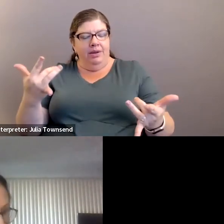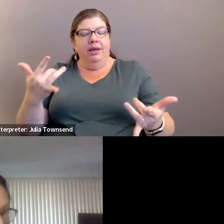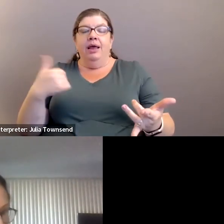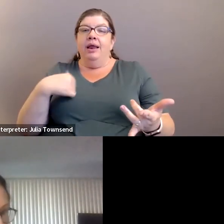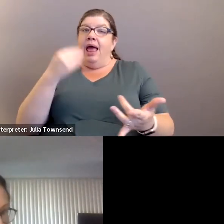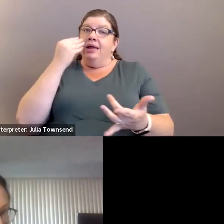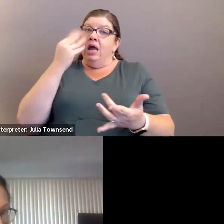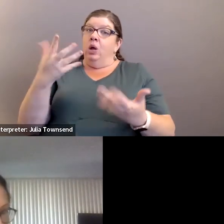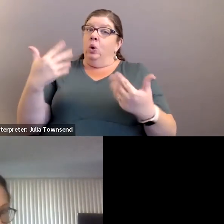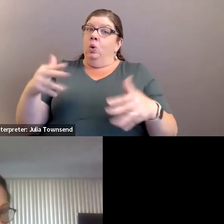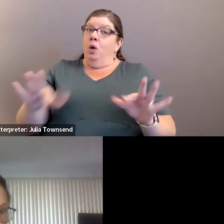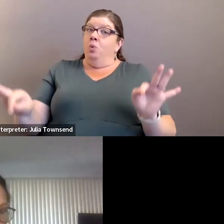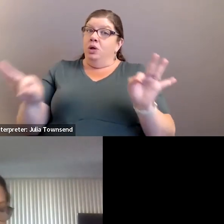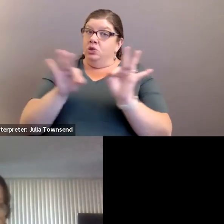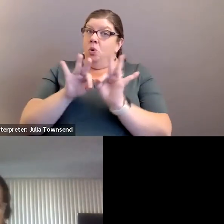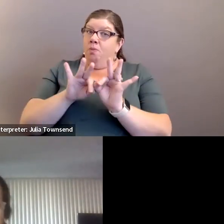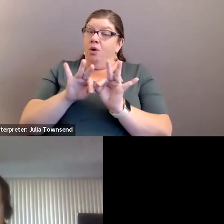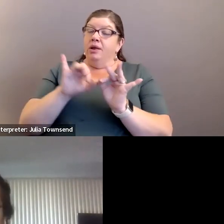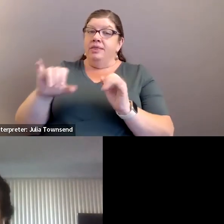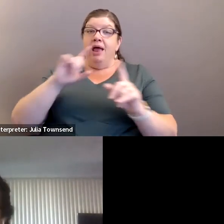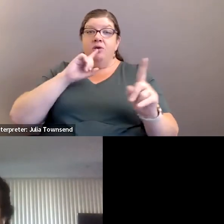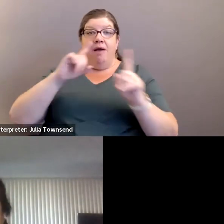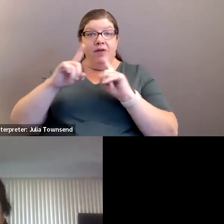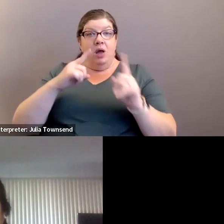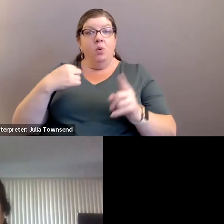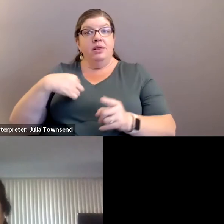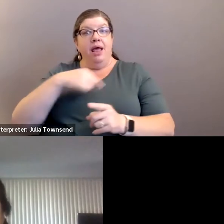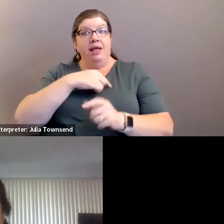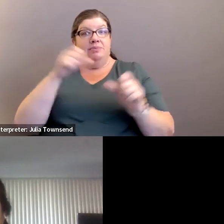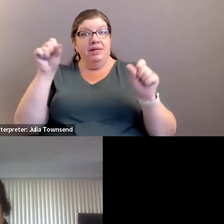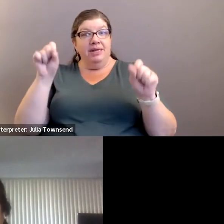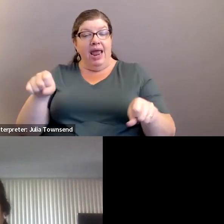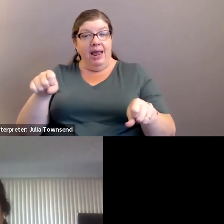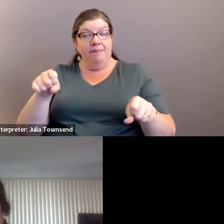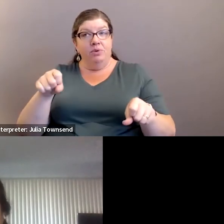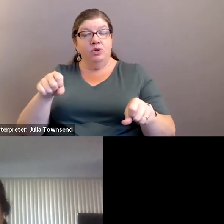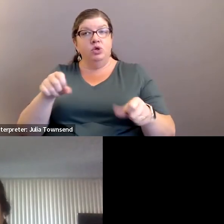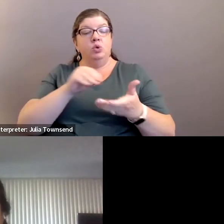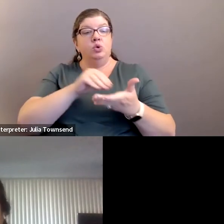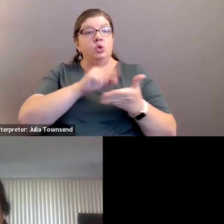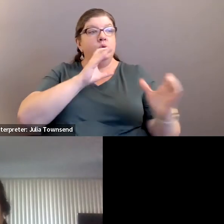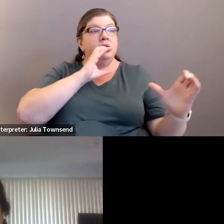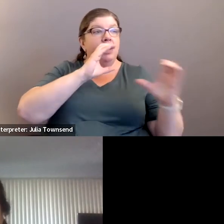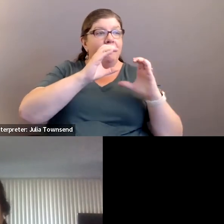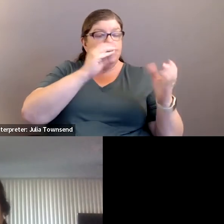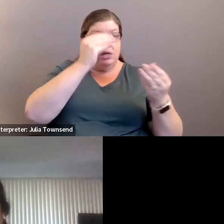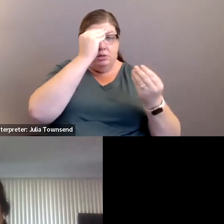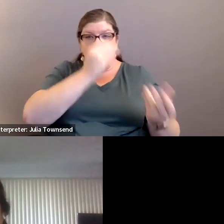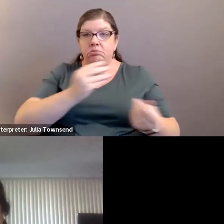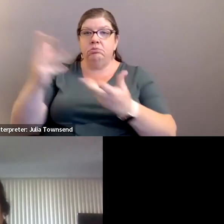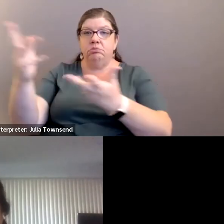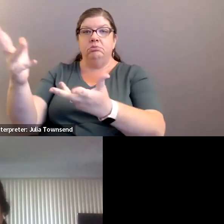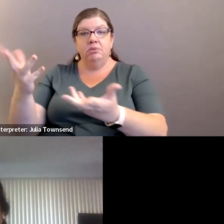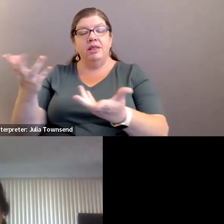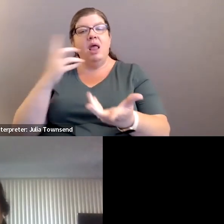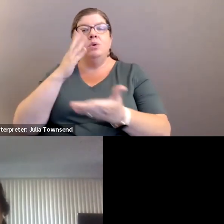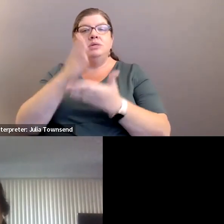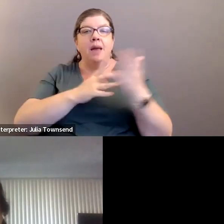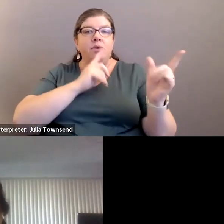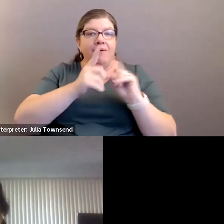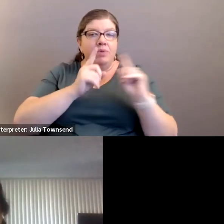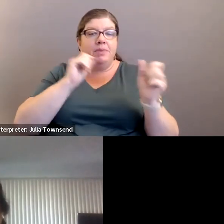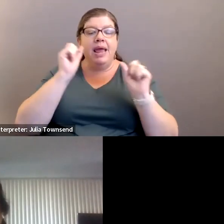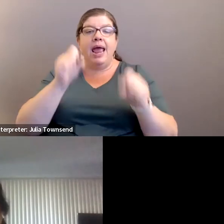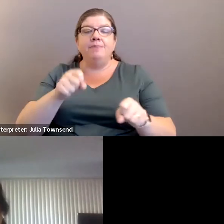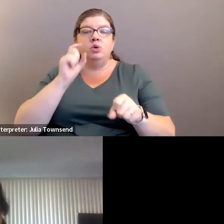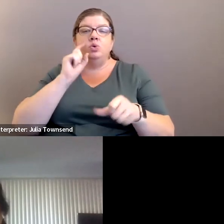i'll tell you what was so important uh in that conversation with us being able to relay student conversation they were in some conversation but to be